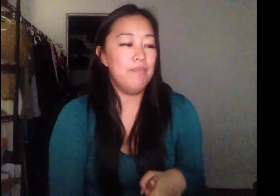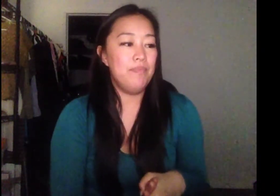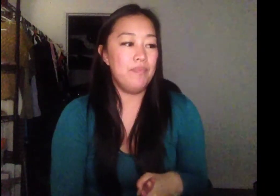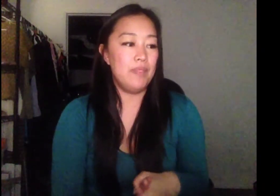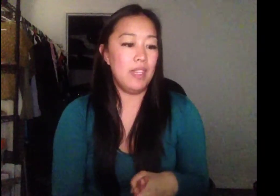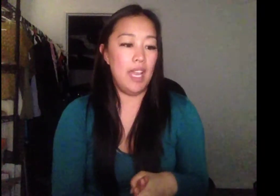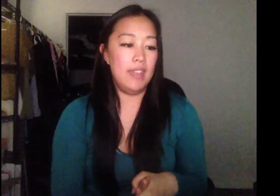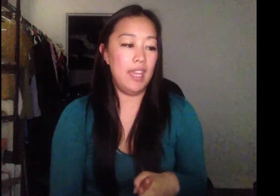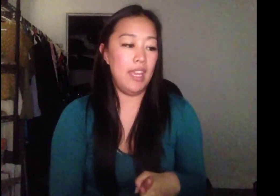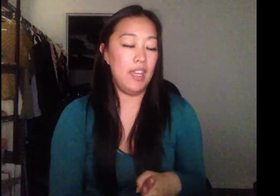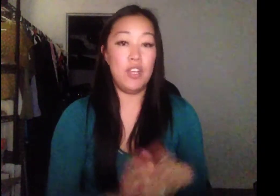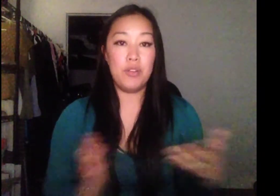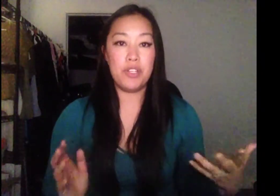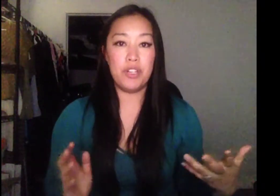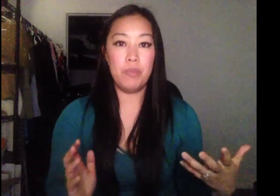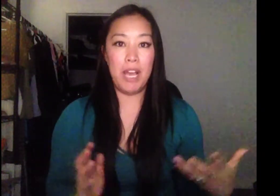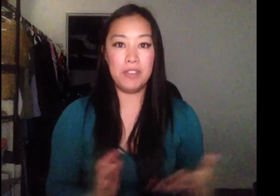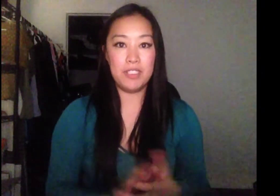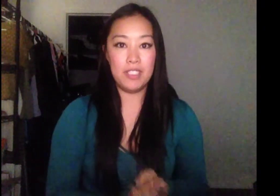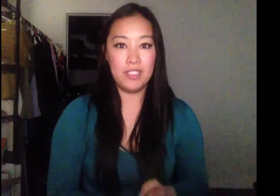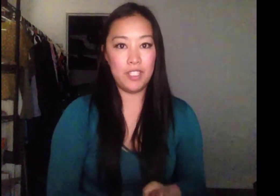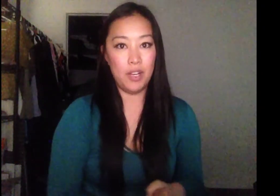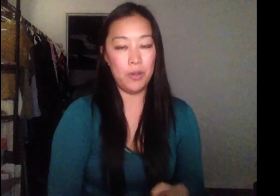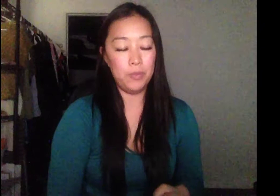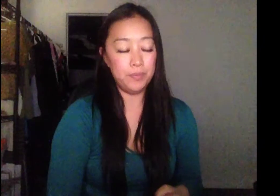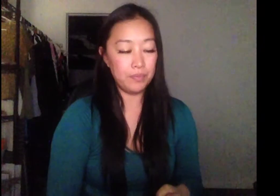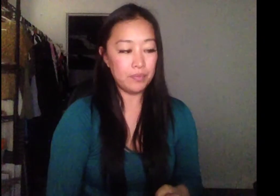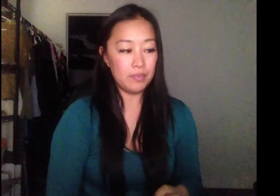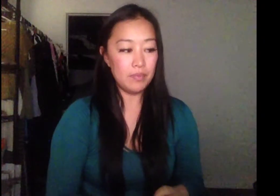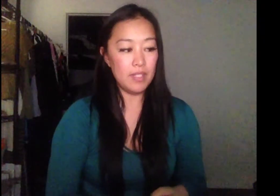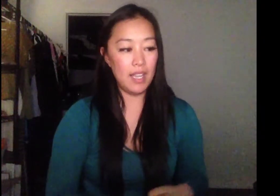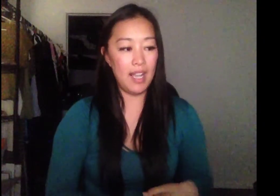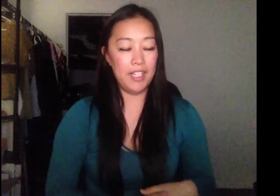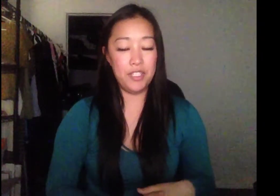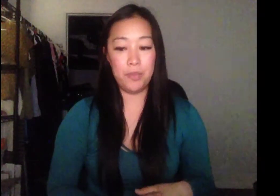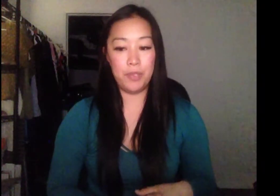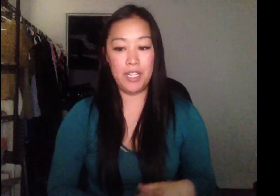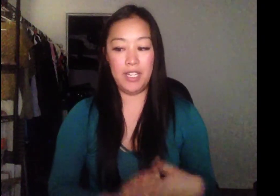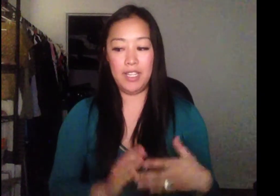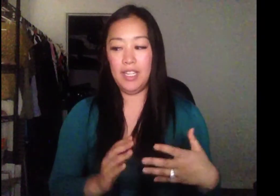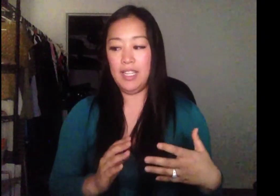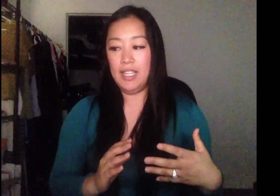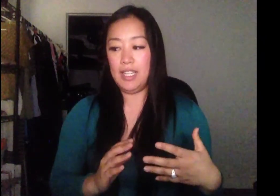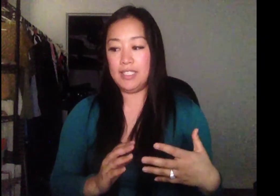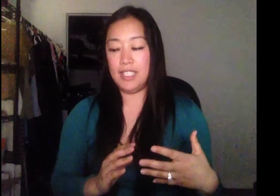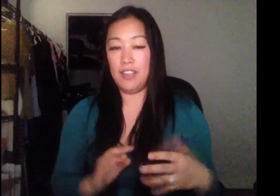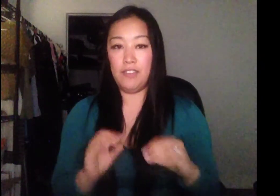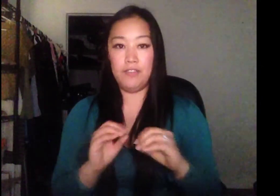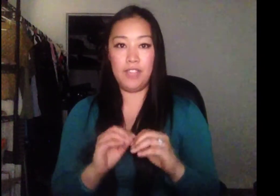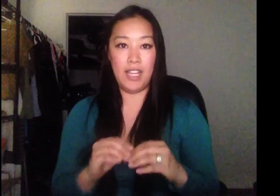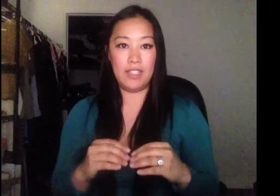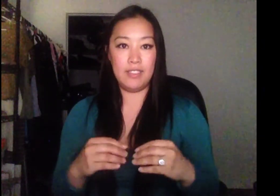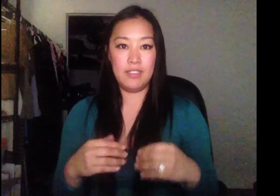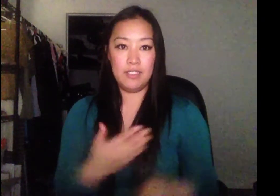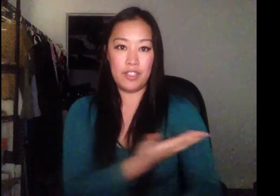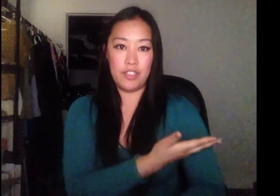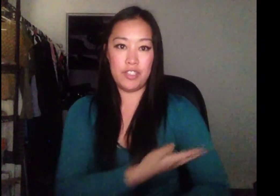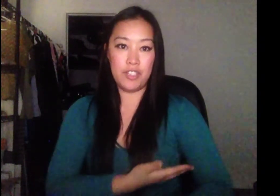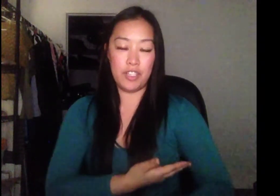And then no shirt, no blouse. So I interpreted instead of like, shirt,